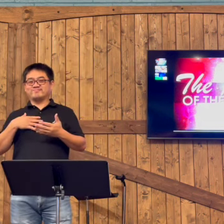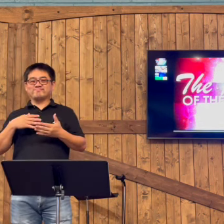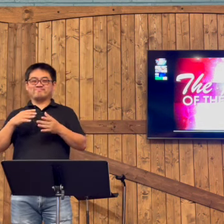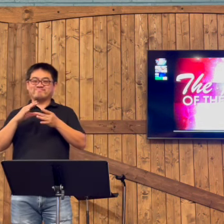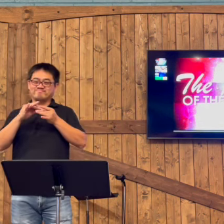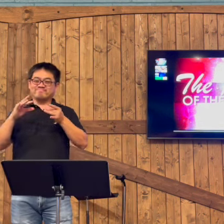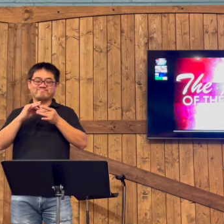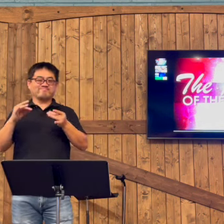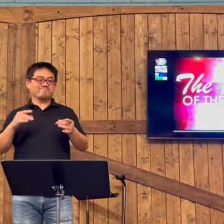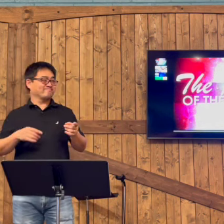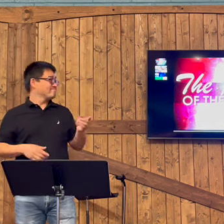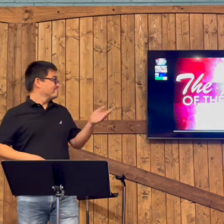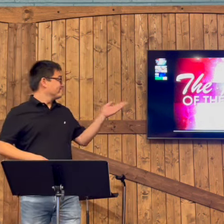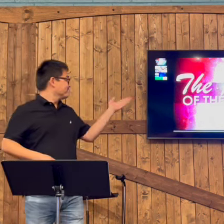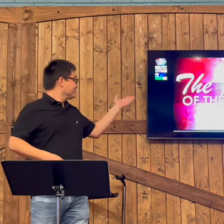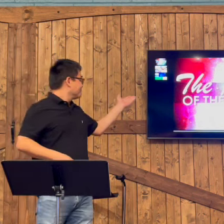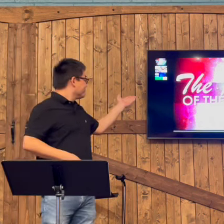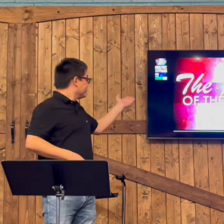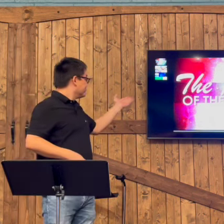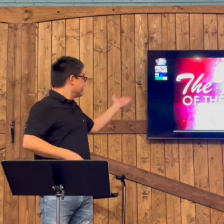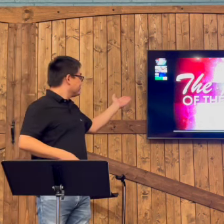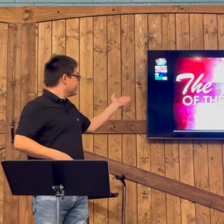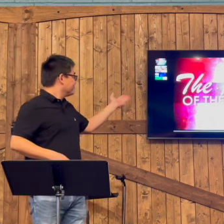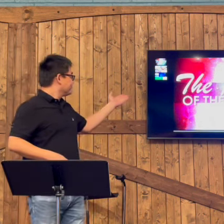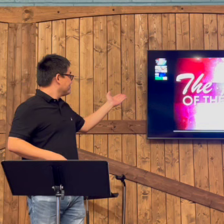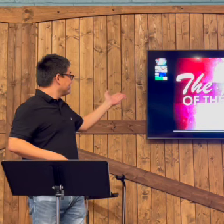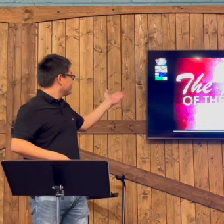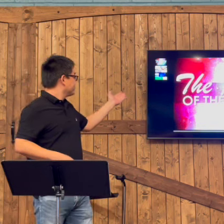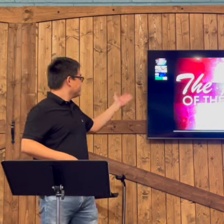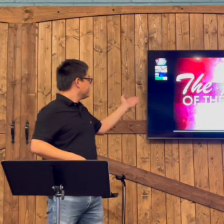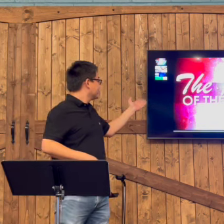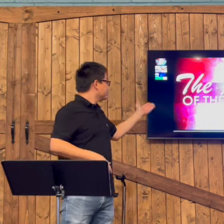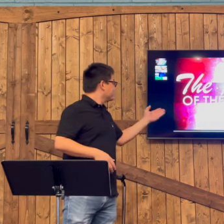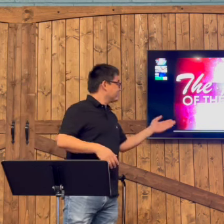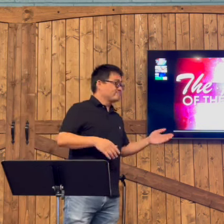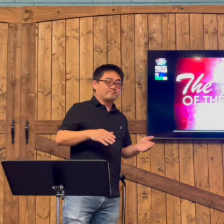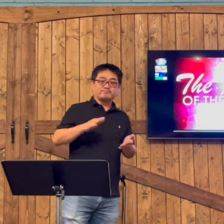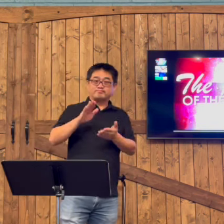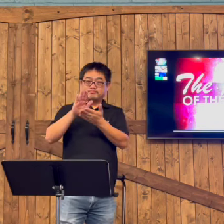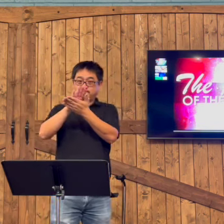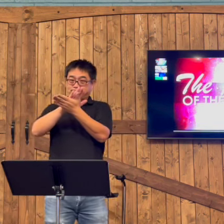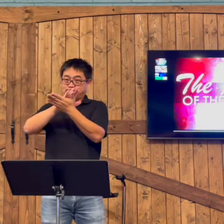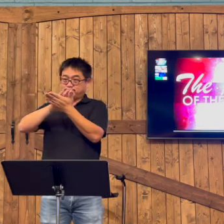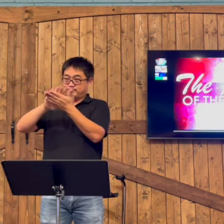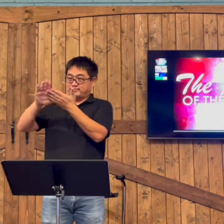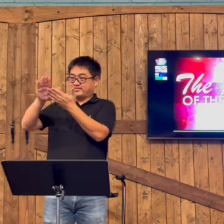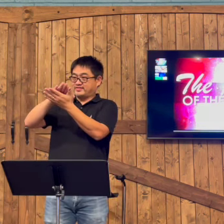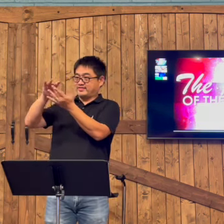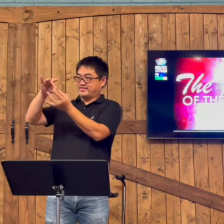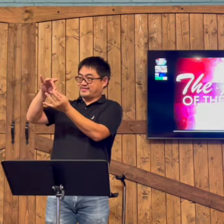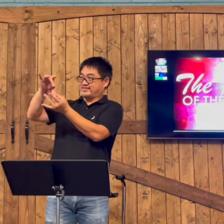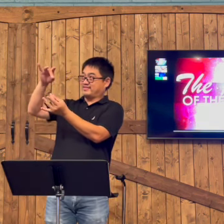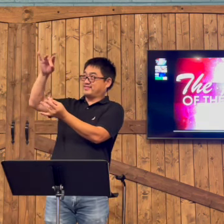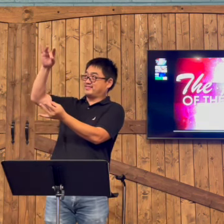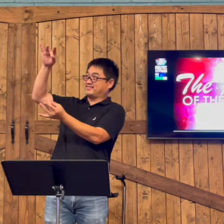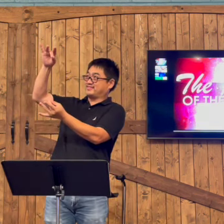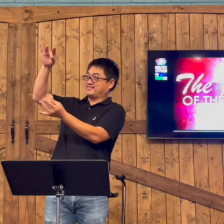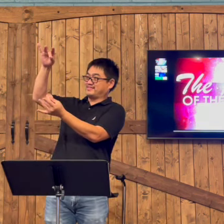Alright, we are His children. This is what it says here. My sermon is about the Holy Spirit.